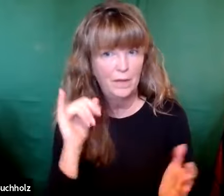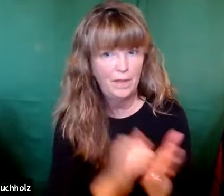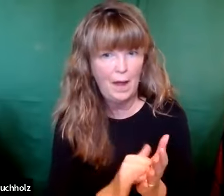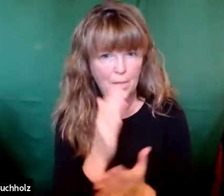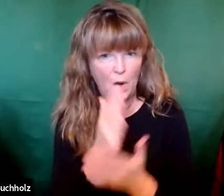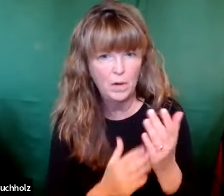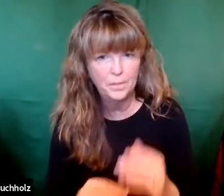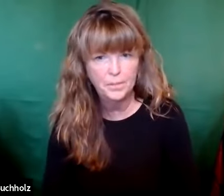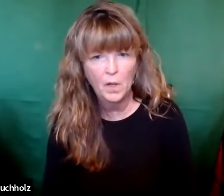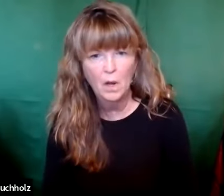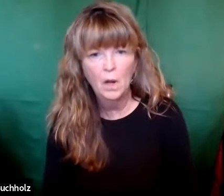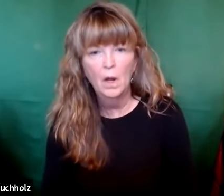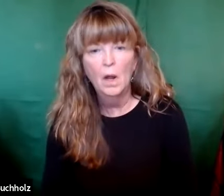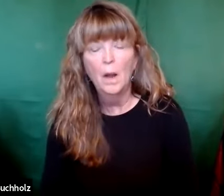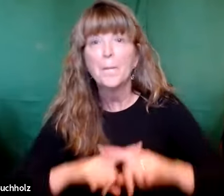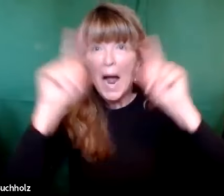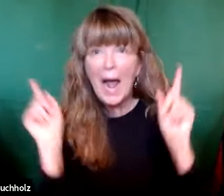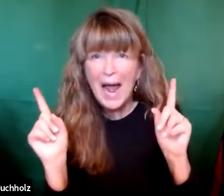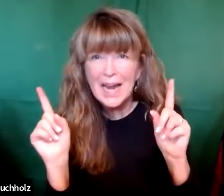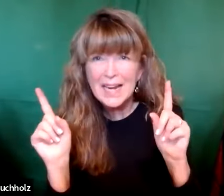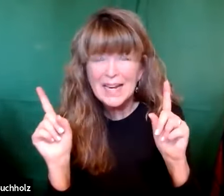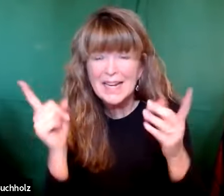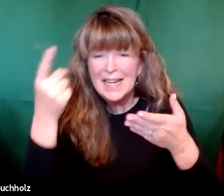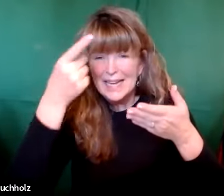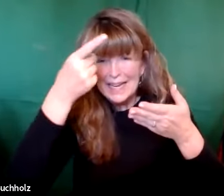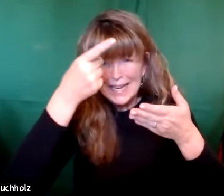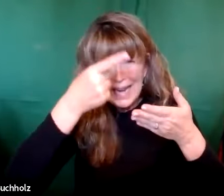and I was really happy to read that part. However,